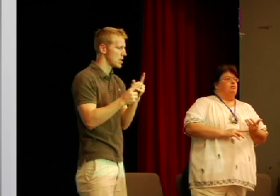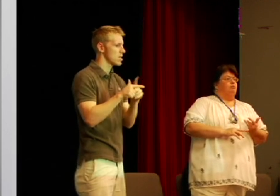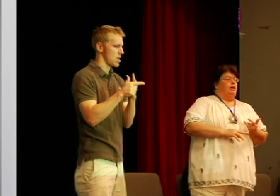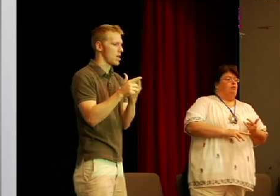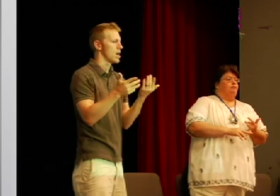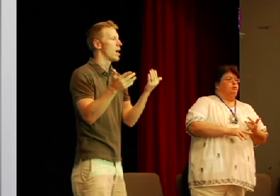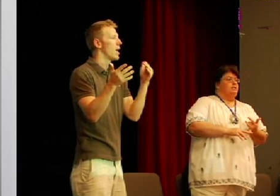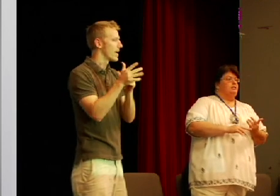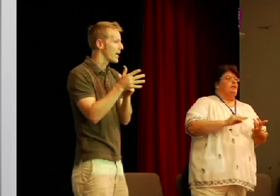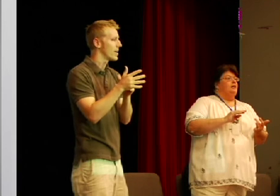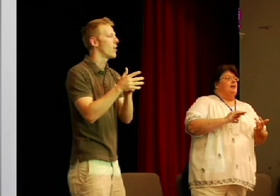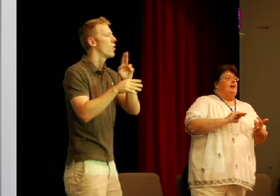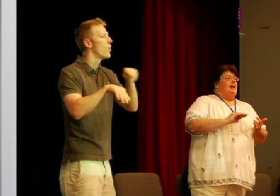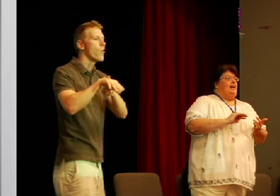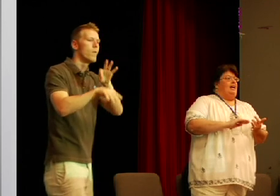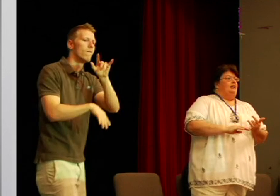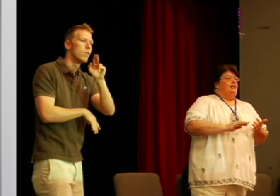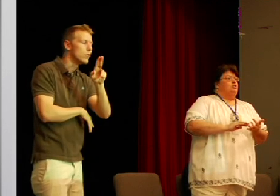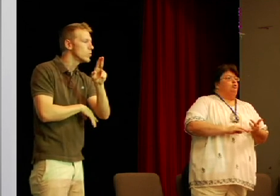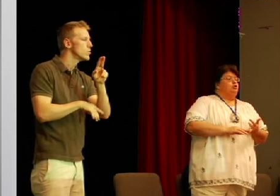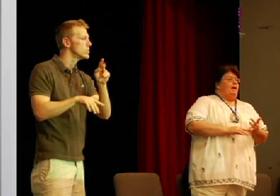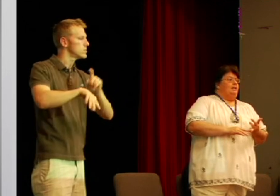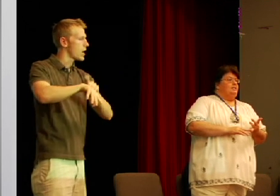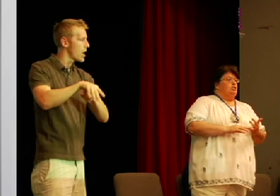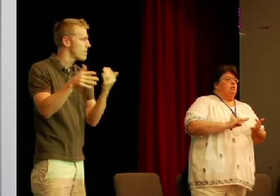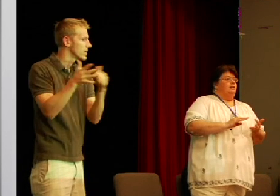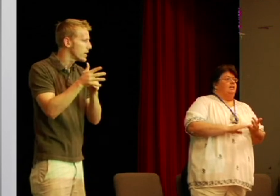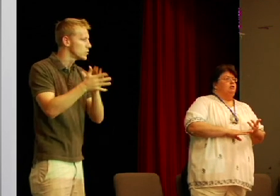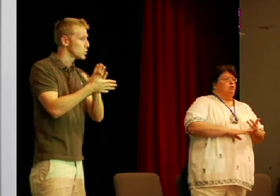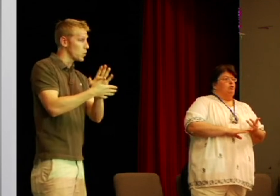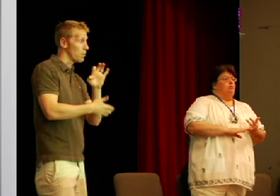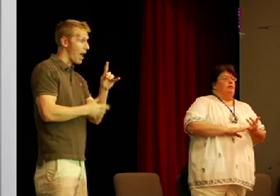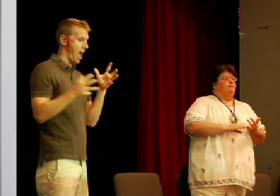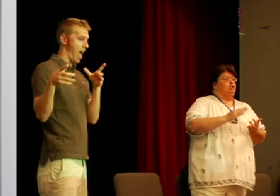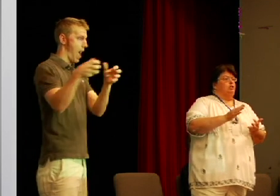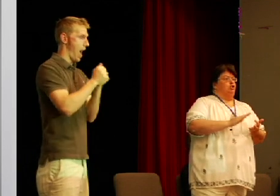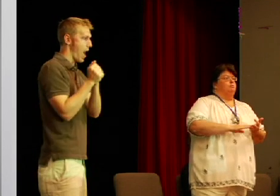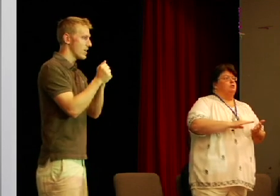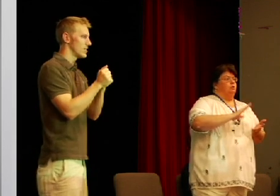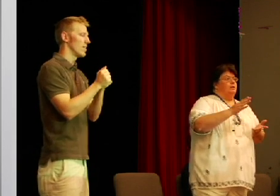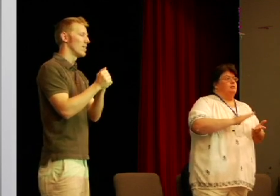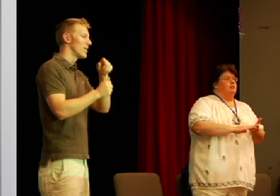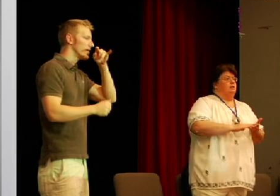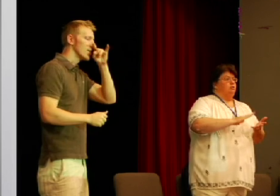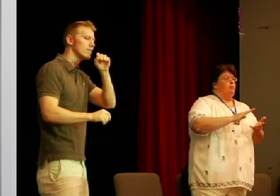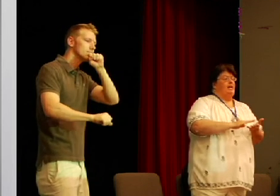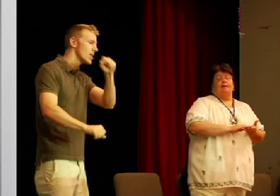into regular flu season and it schools back in session kids are love to share germs so it's it's another time when that